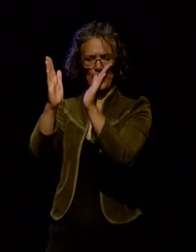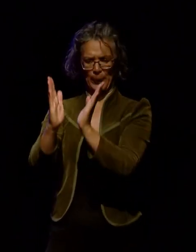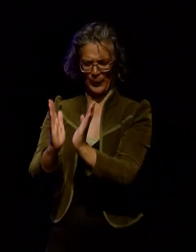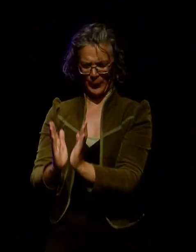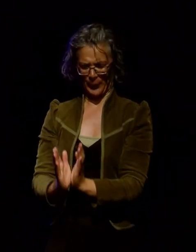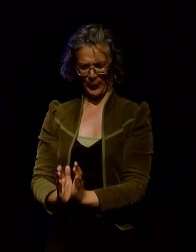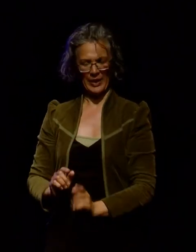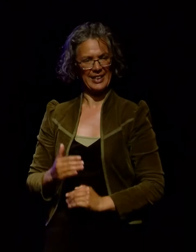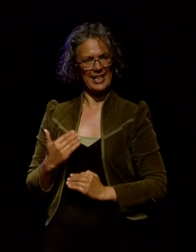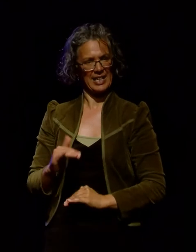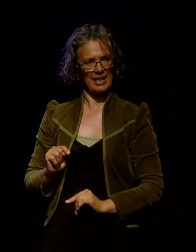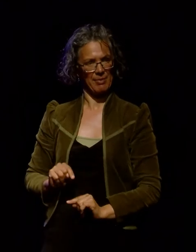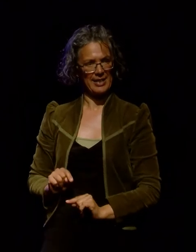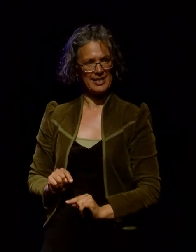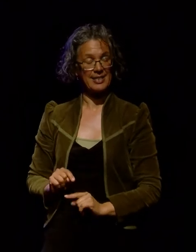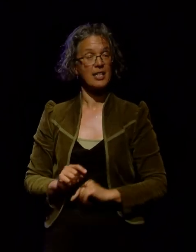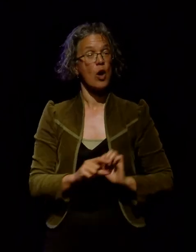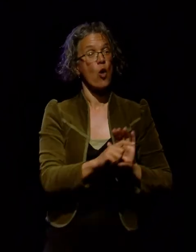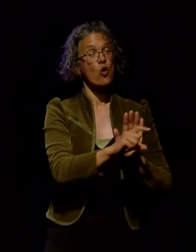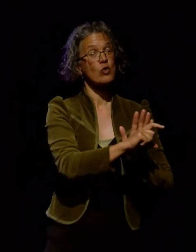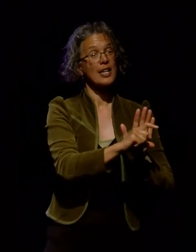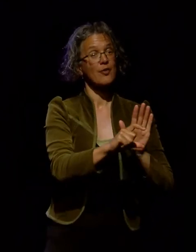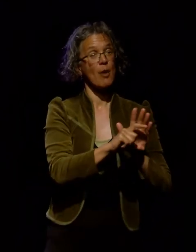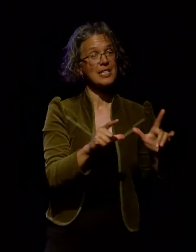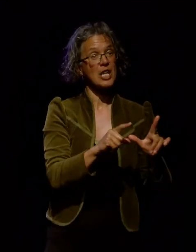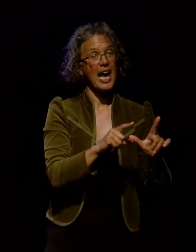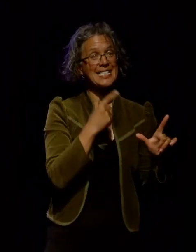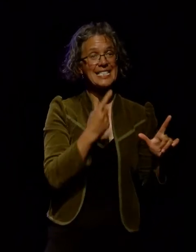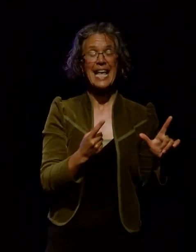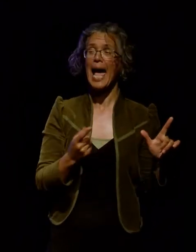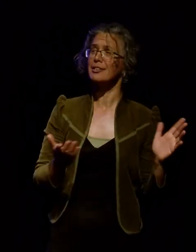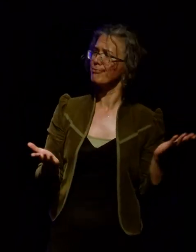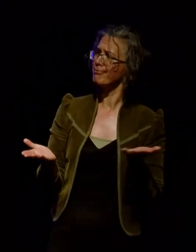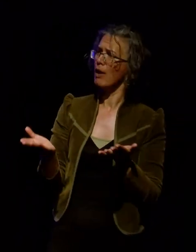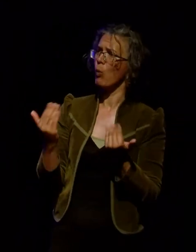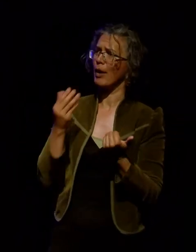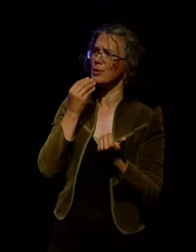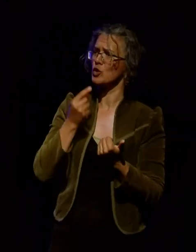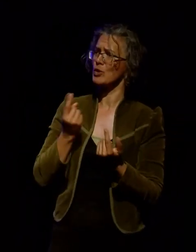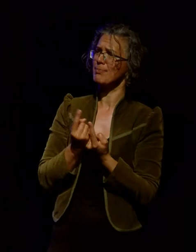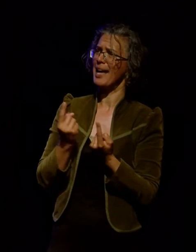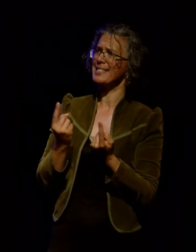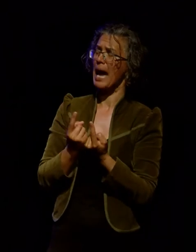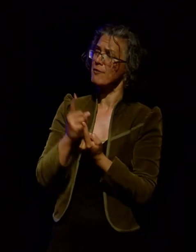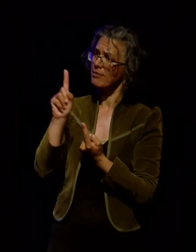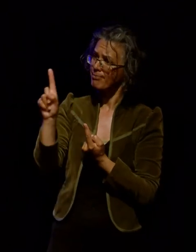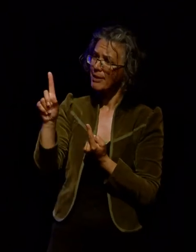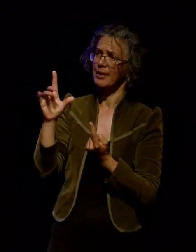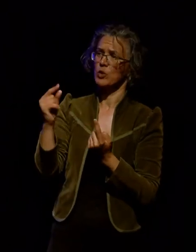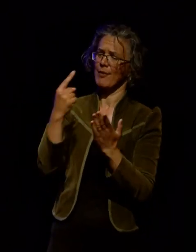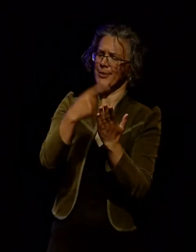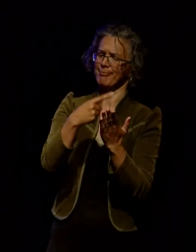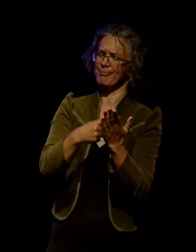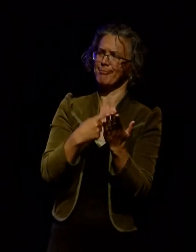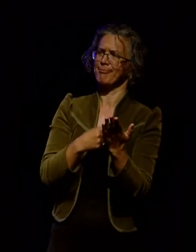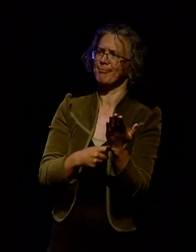use. Creative Commons licences say, hey, I'm happy for you to use my stuff as long as you follow a few set of standard